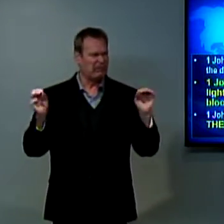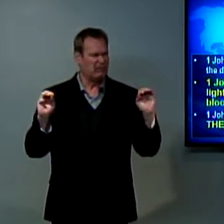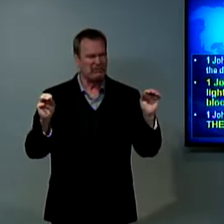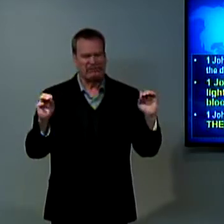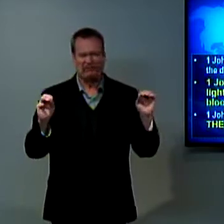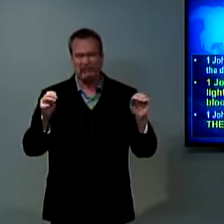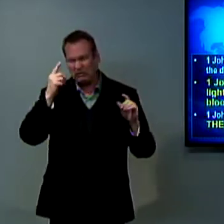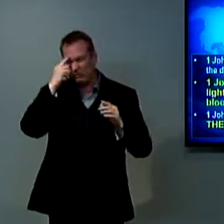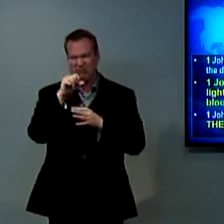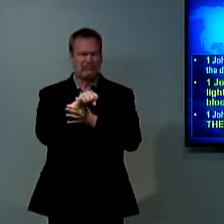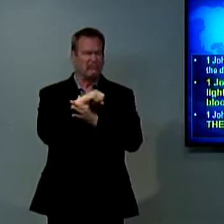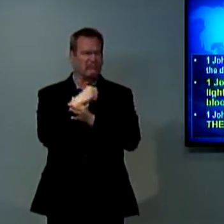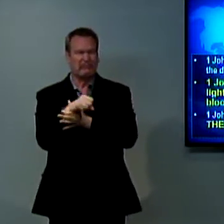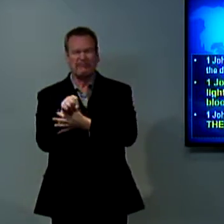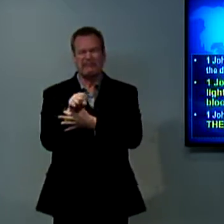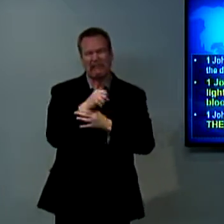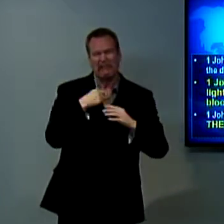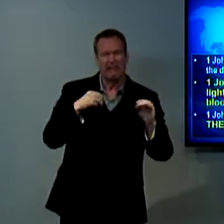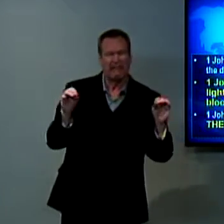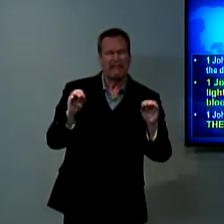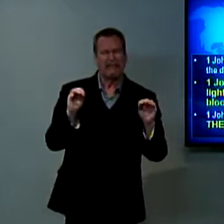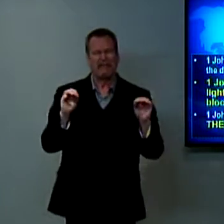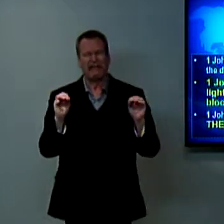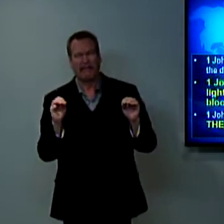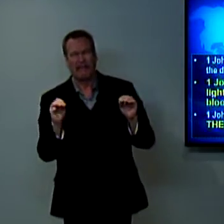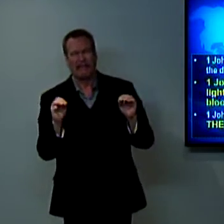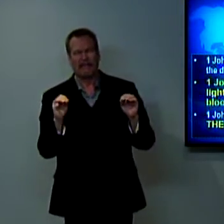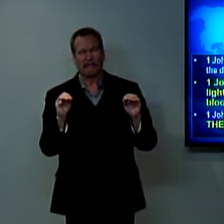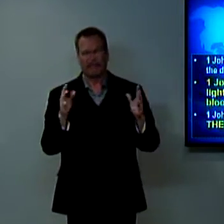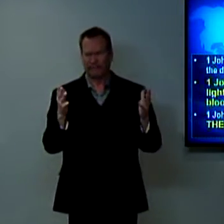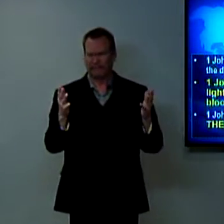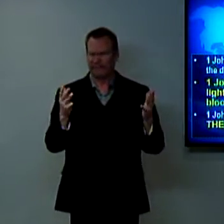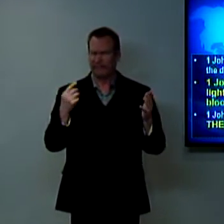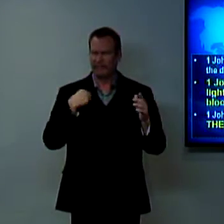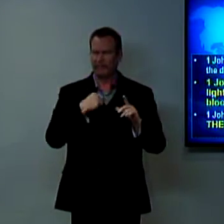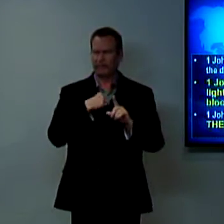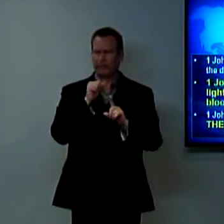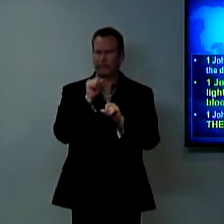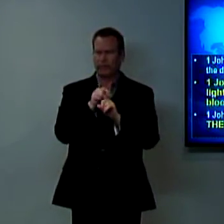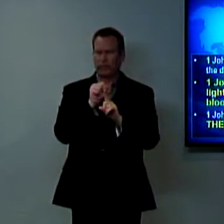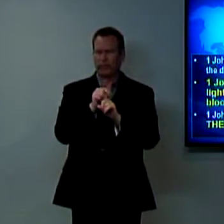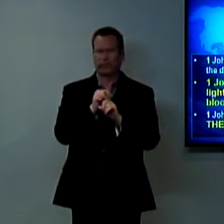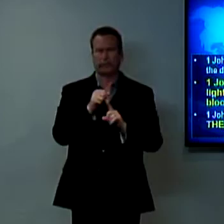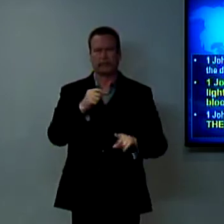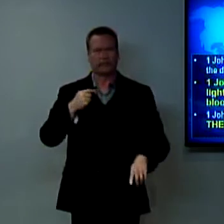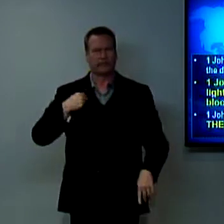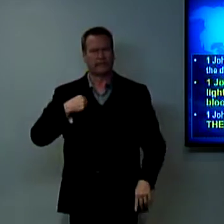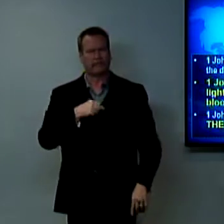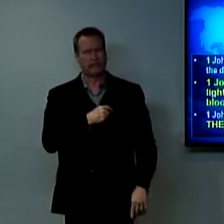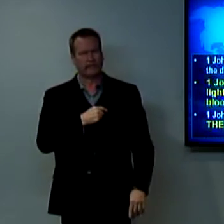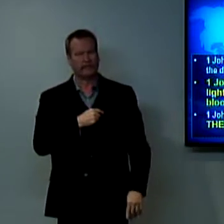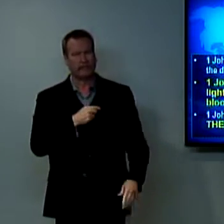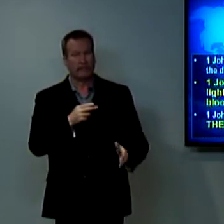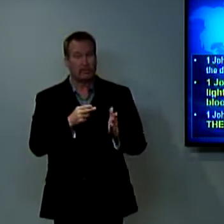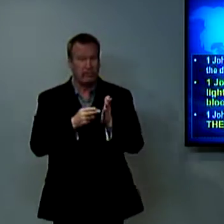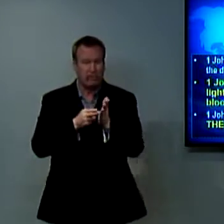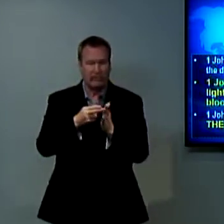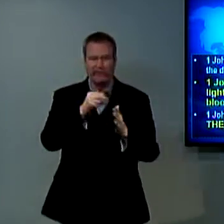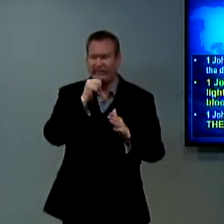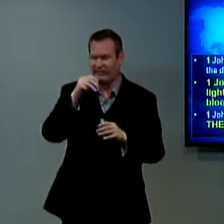I'm good. I have nothing to confess. Uh-uh, nothing wrong here. I'm great. Because we deceive ourselves and the truth